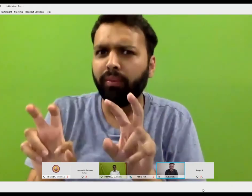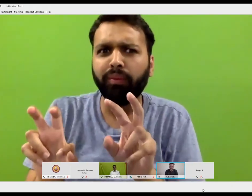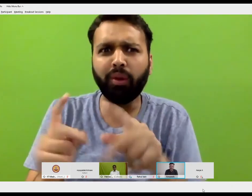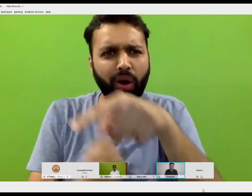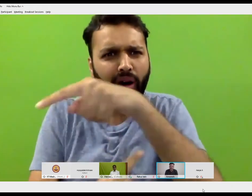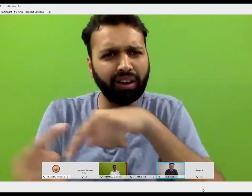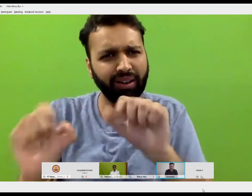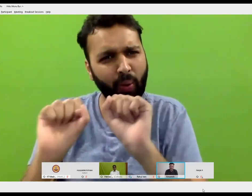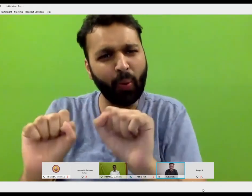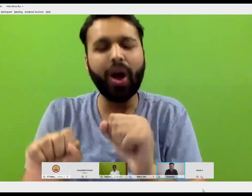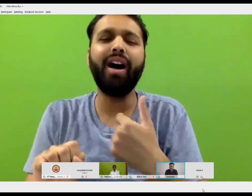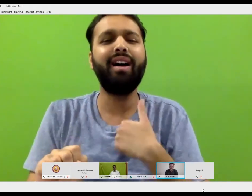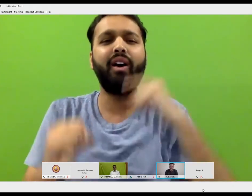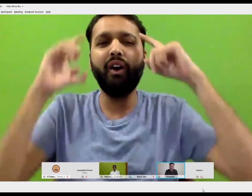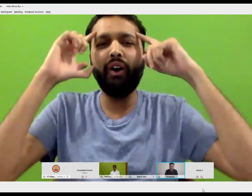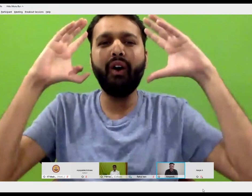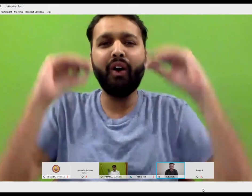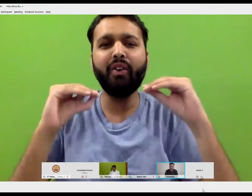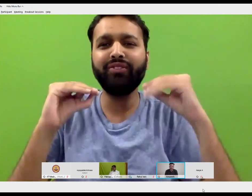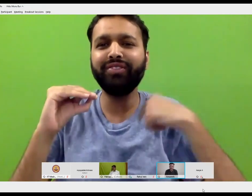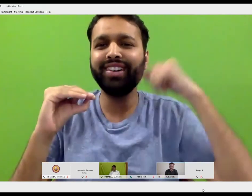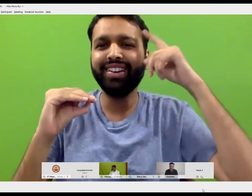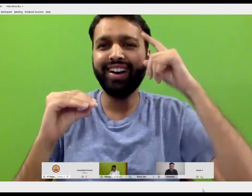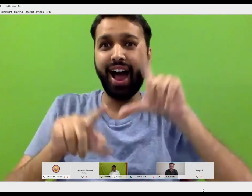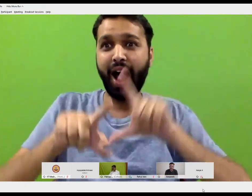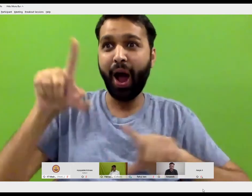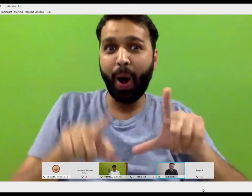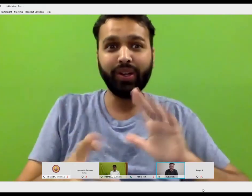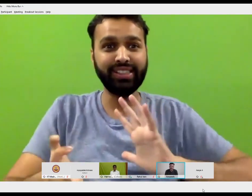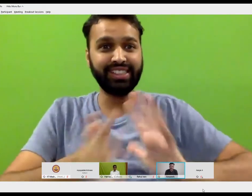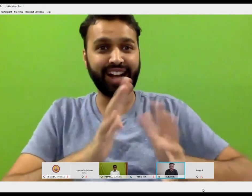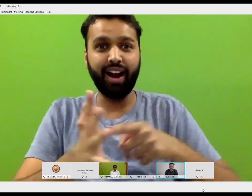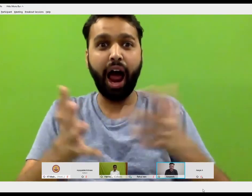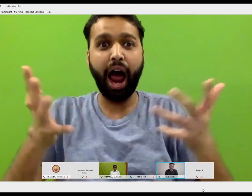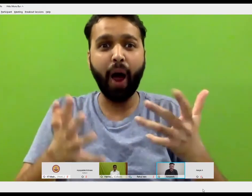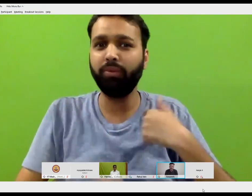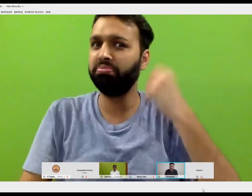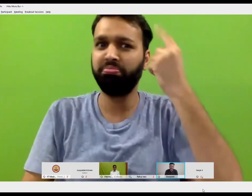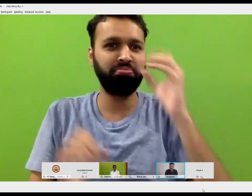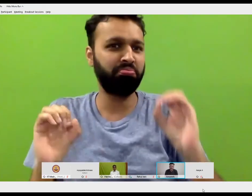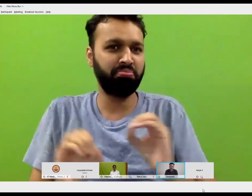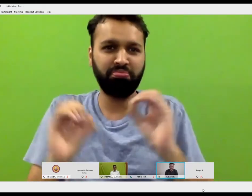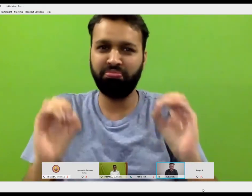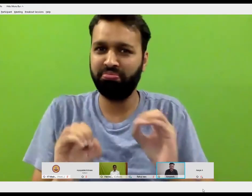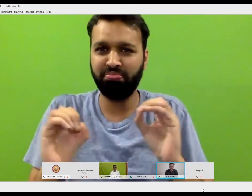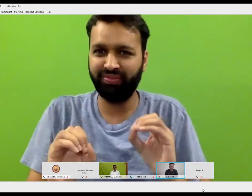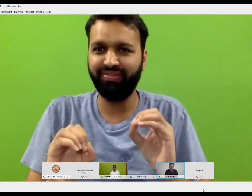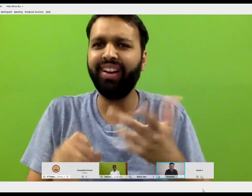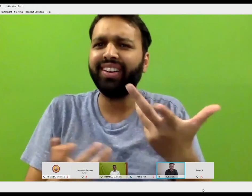So in the city, you know, like they have their own way of signing. So at that point of